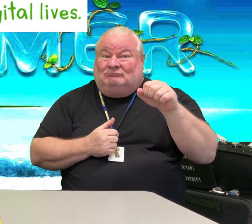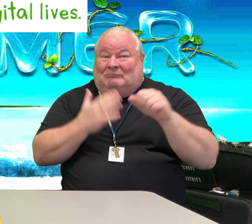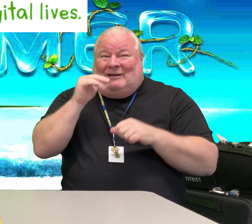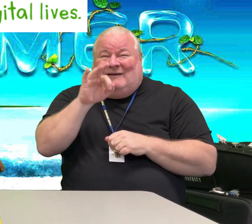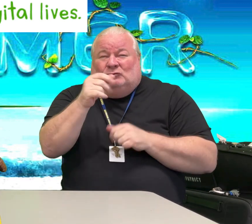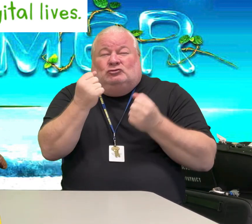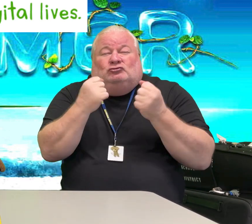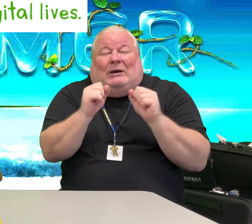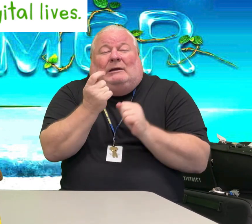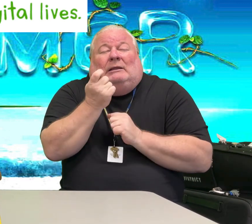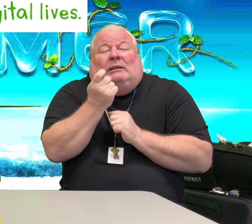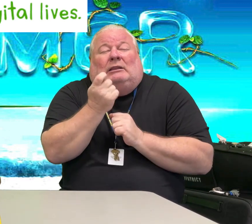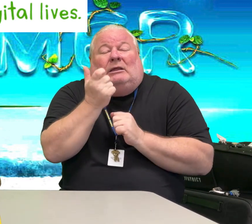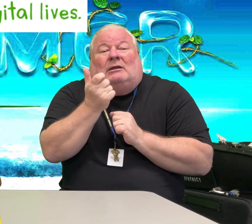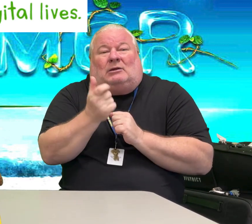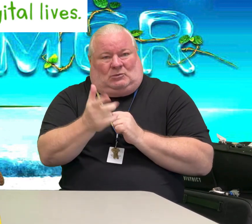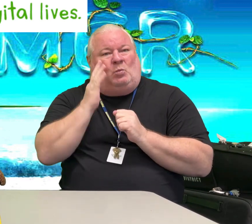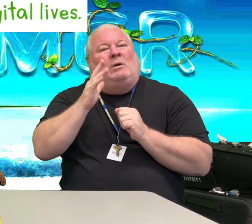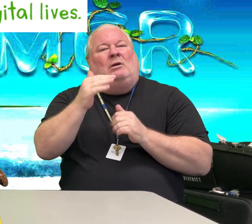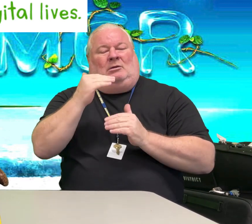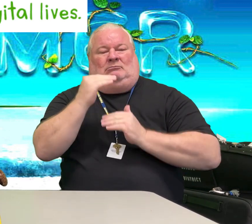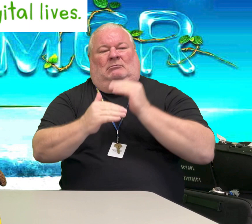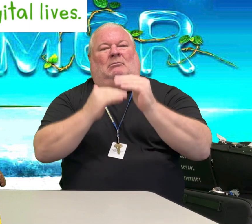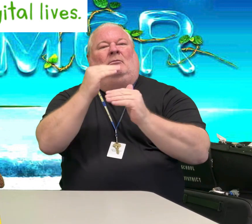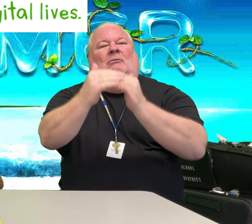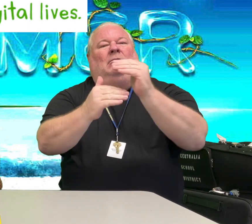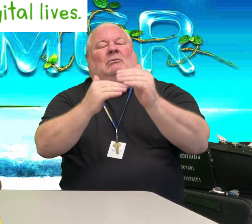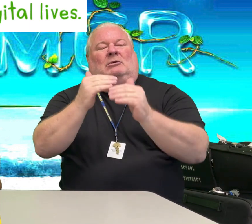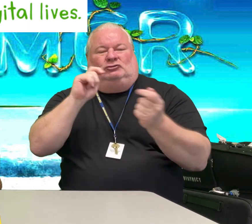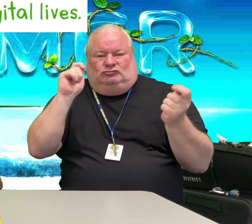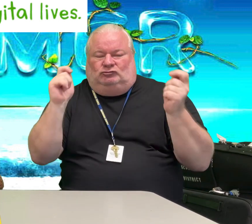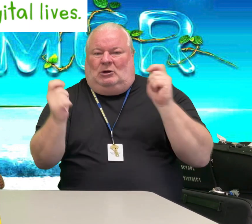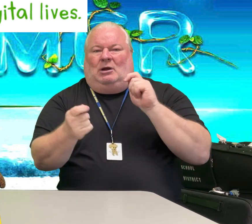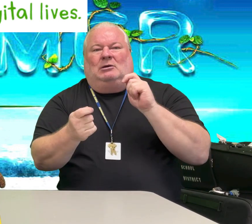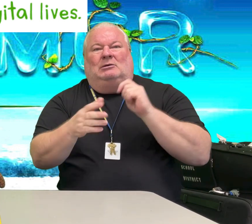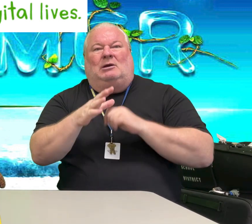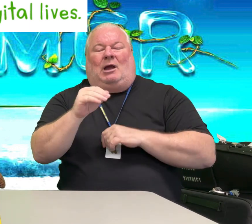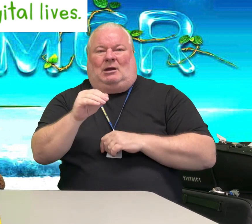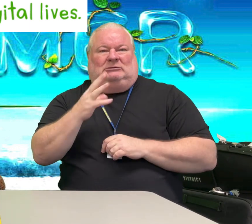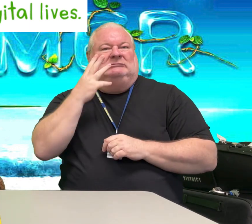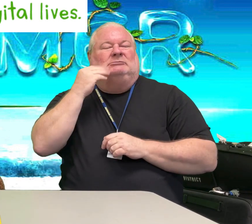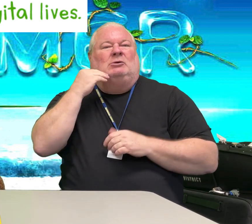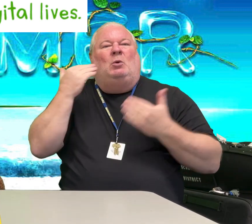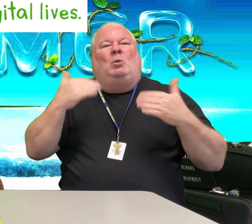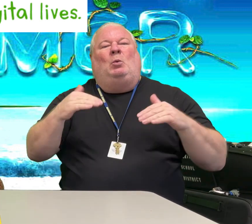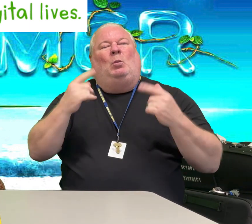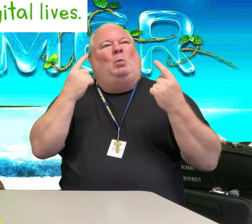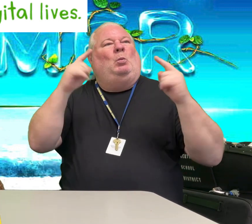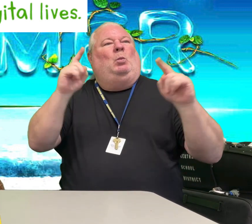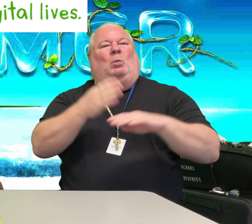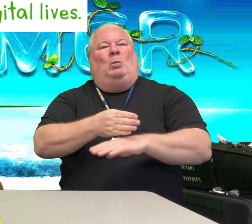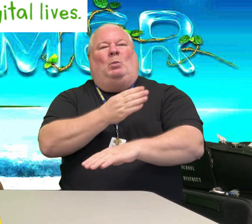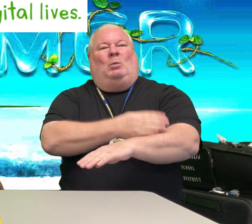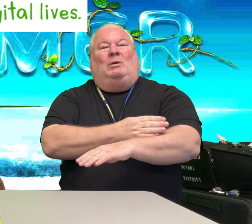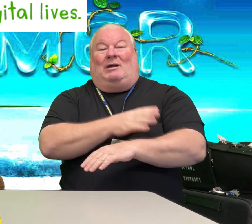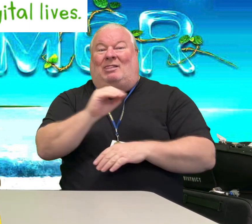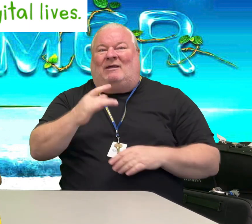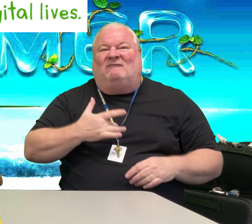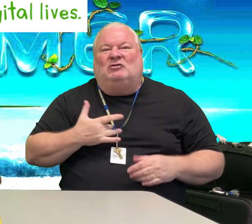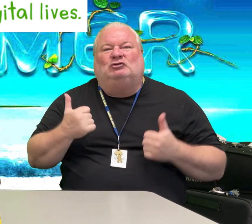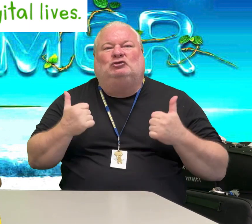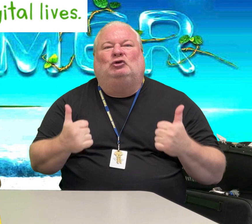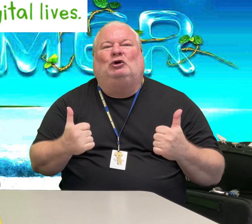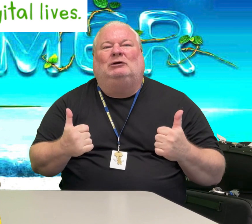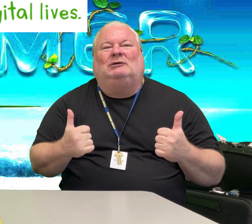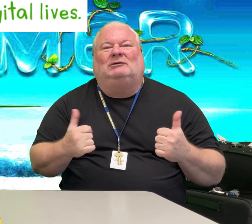because even if you try a little, you will make some progress, some change, and experience some success. And that